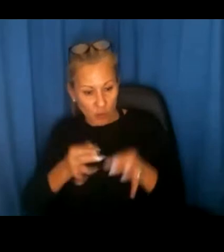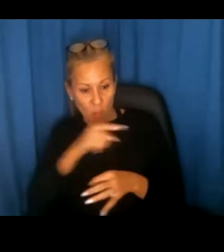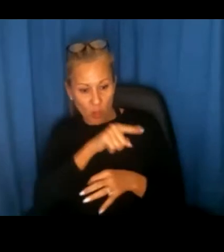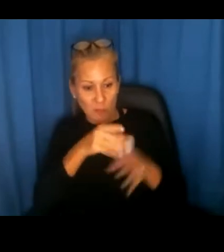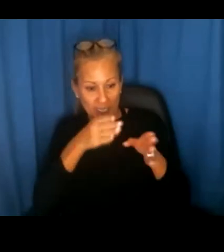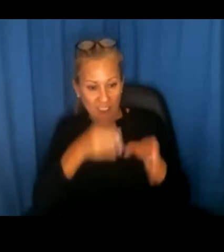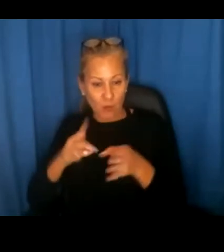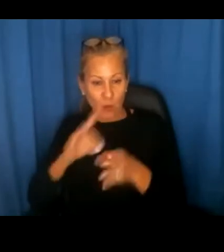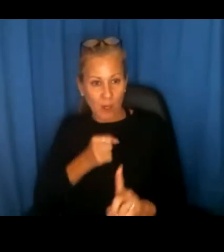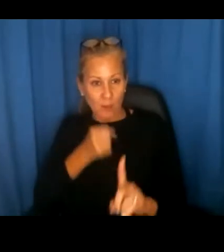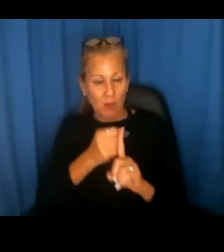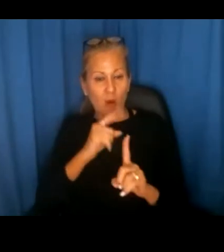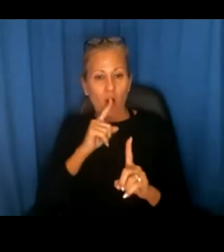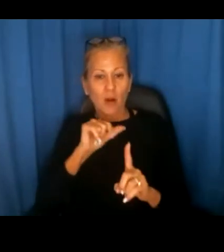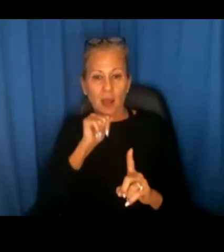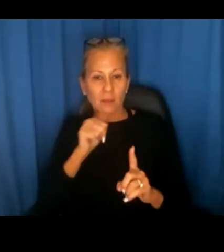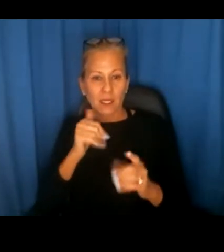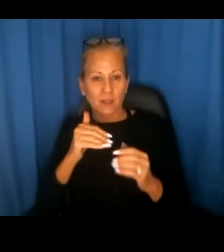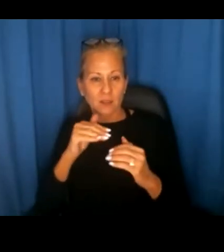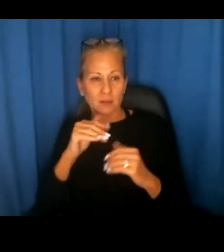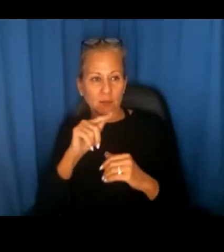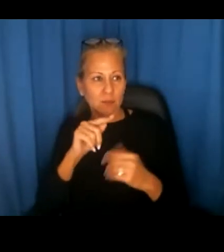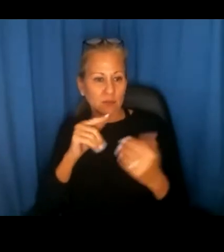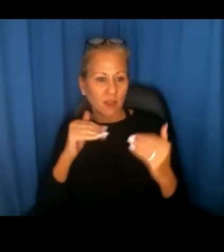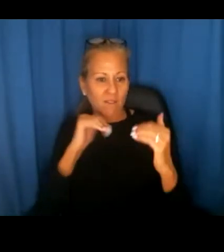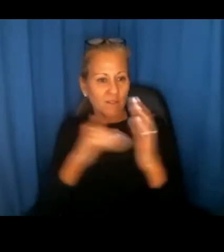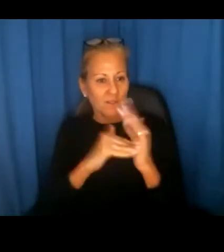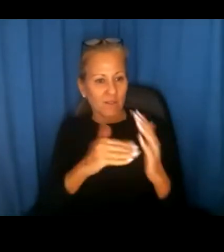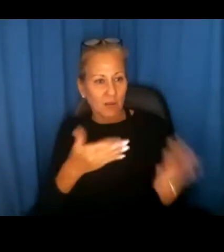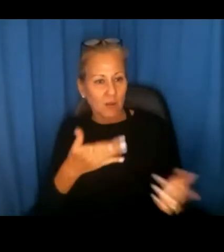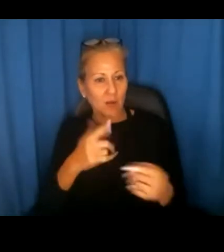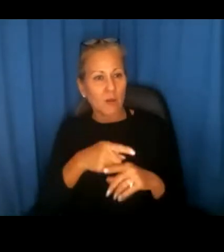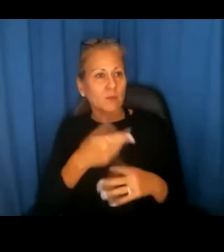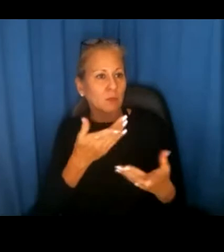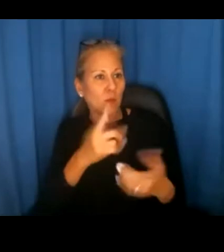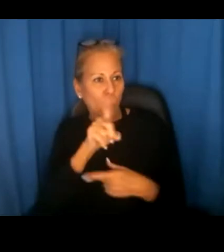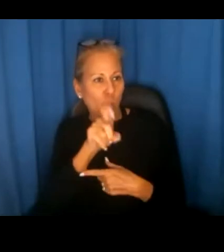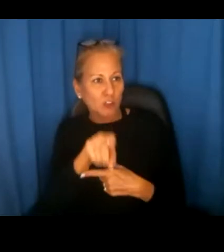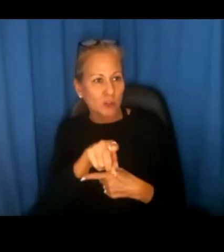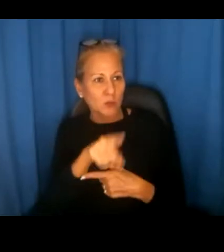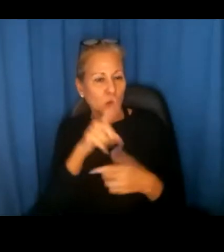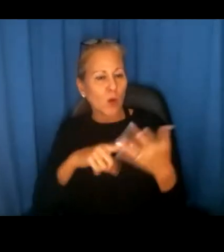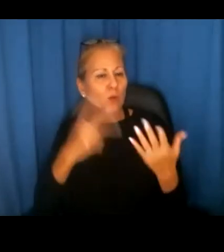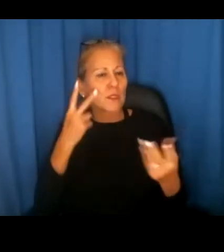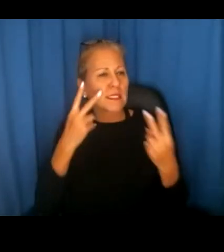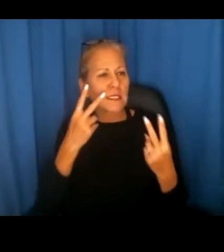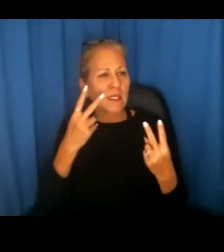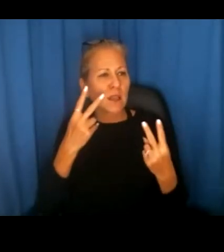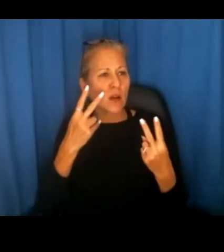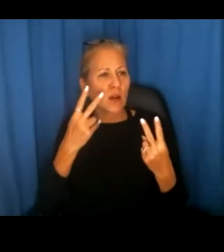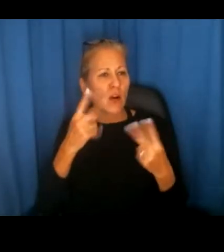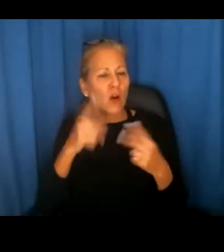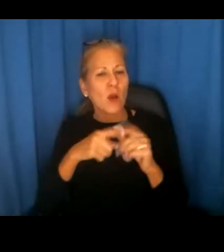impacted are disproportionately going to be coming from certain protected classes. a question about what we might see around